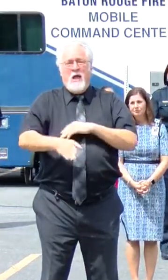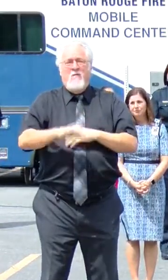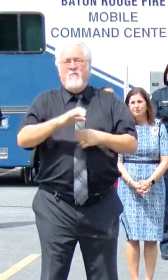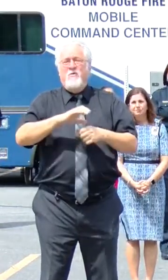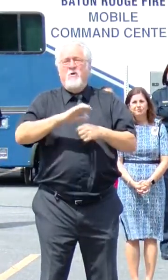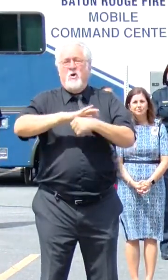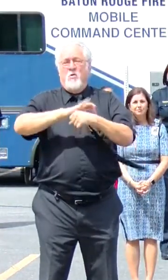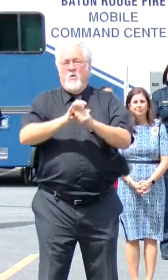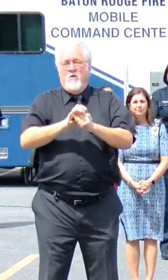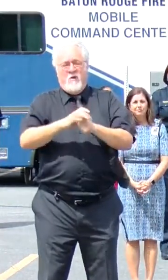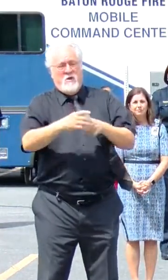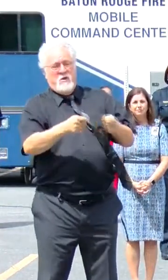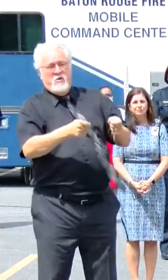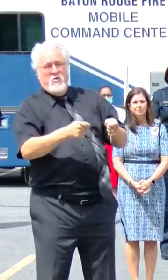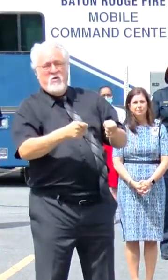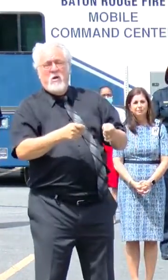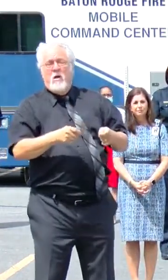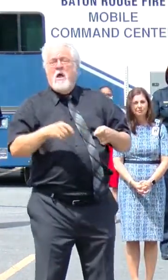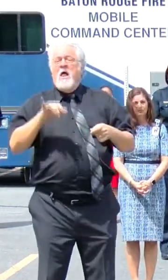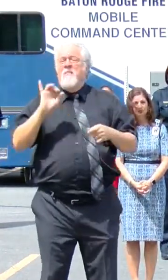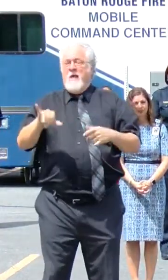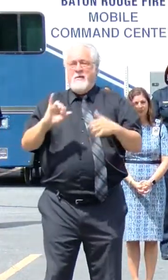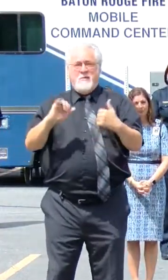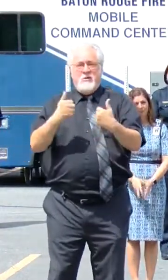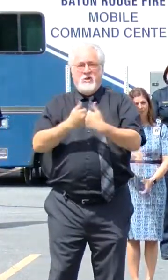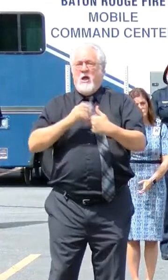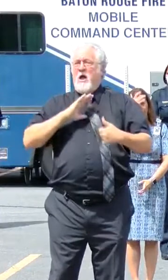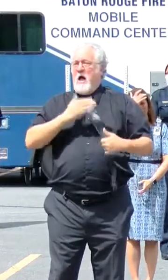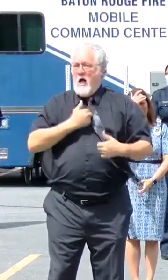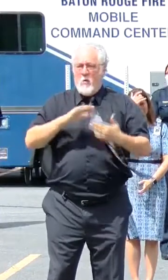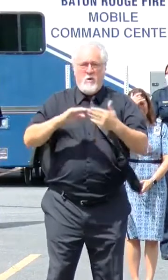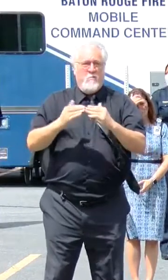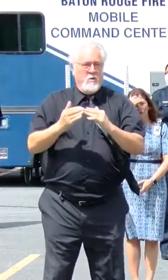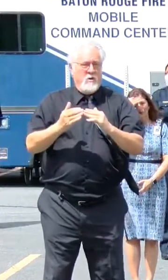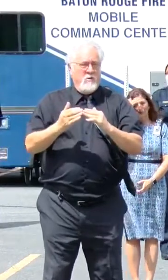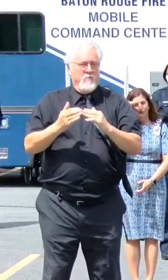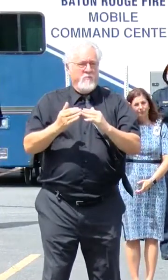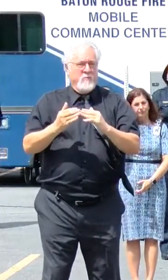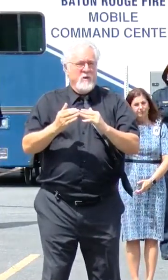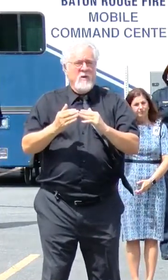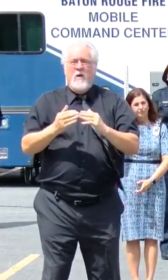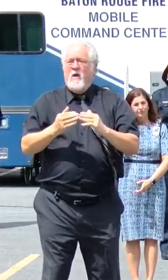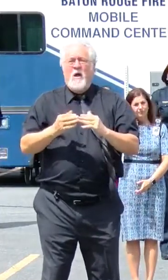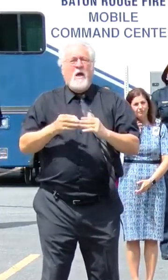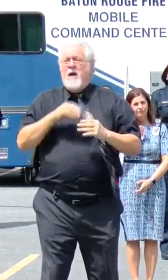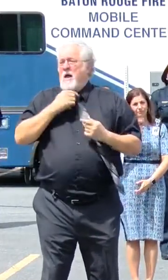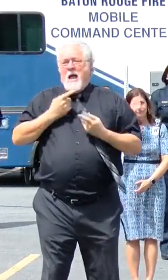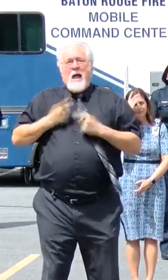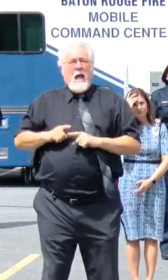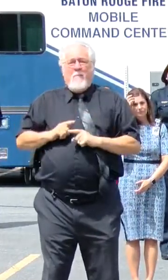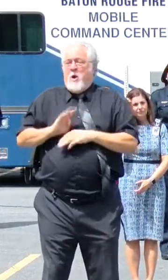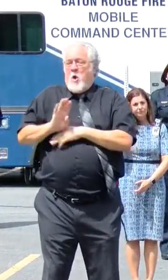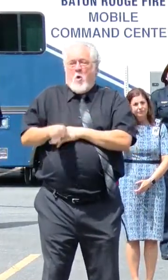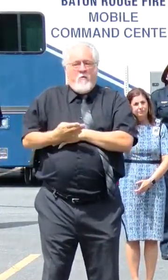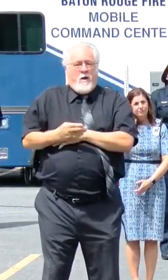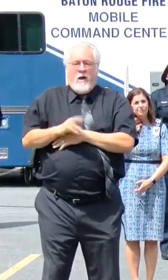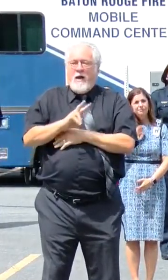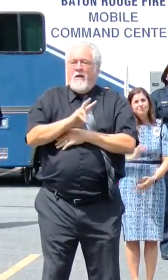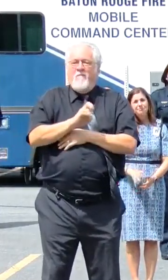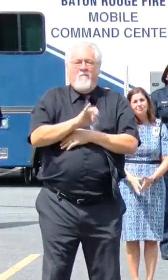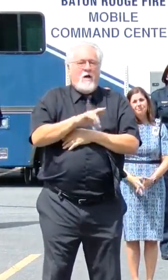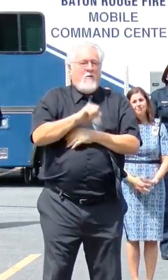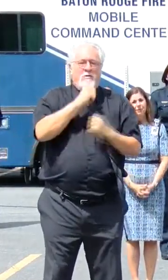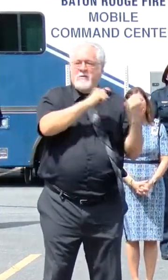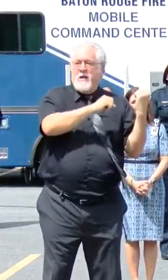under control. These are the challenges of our community. They didn't happen overnight, this virus didn't